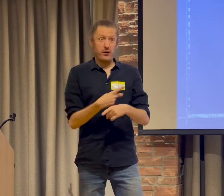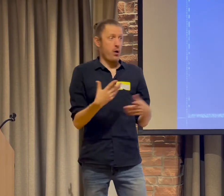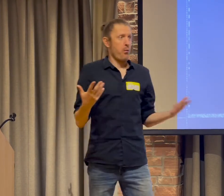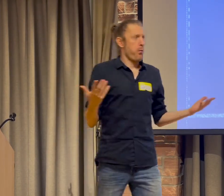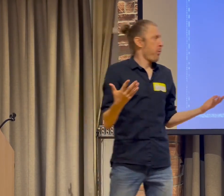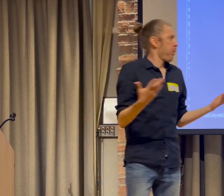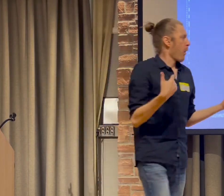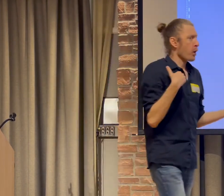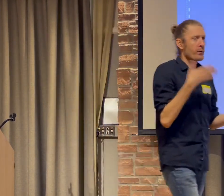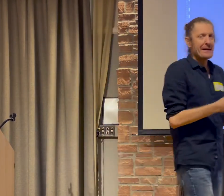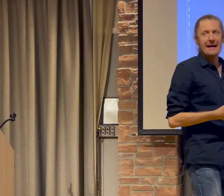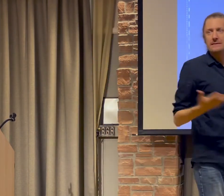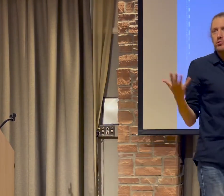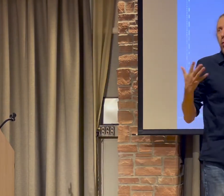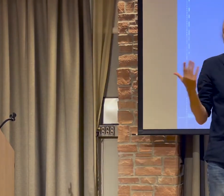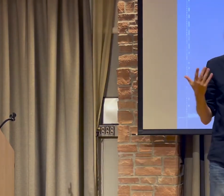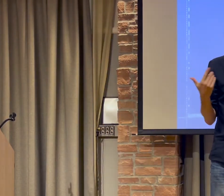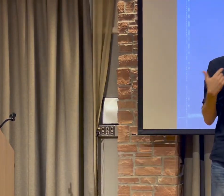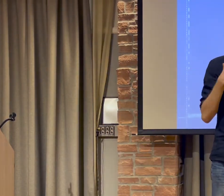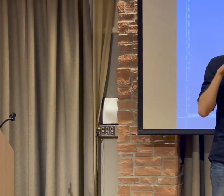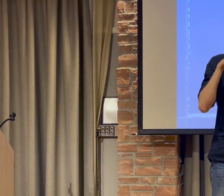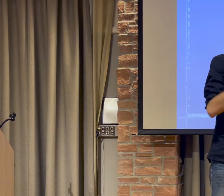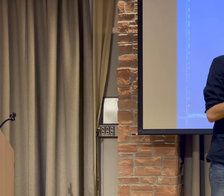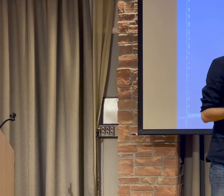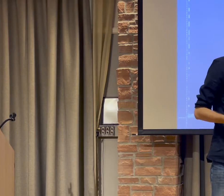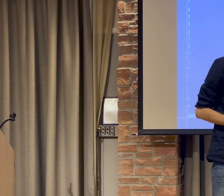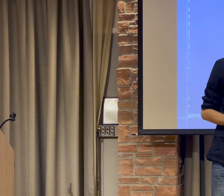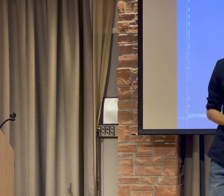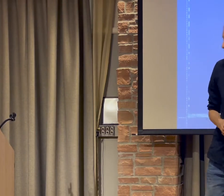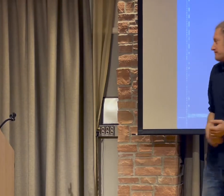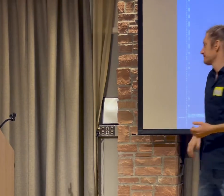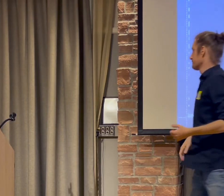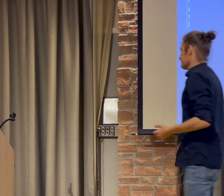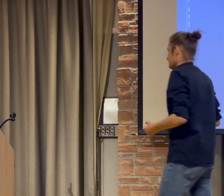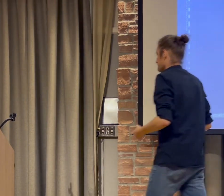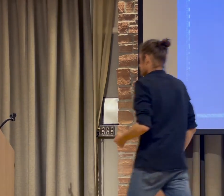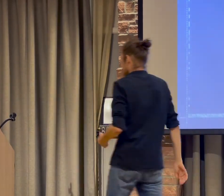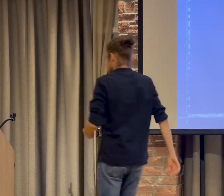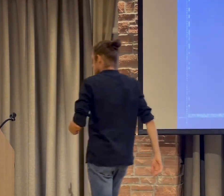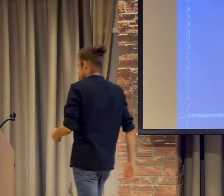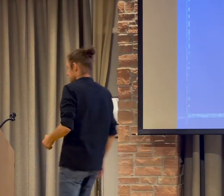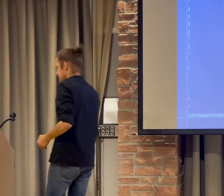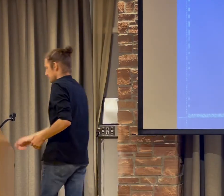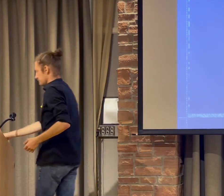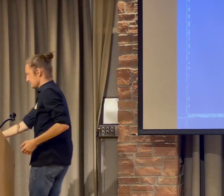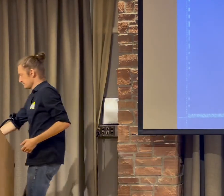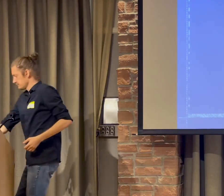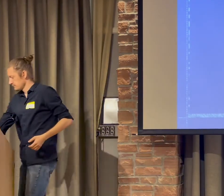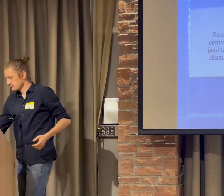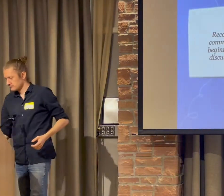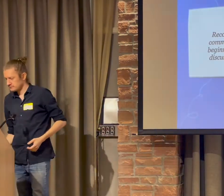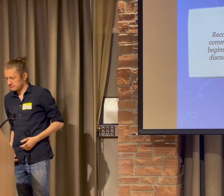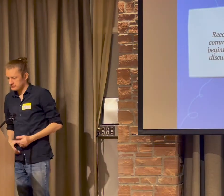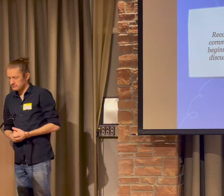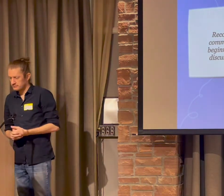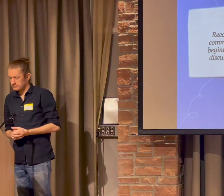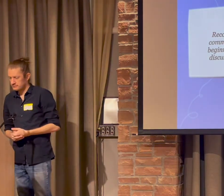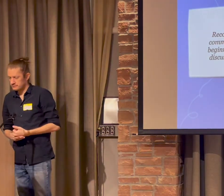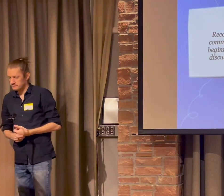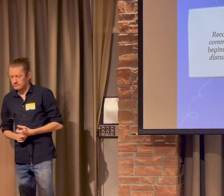academic environment? The first step is to figure out what my challenges are and how to